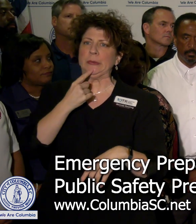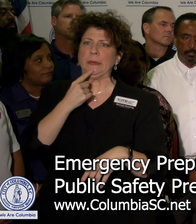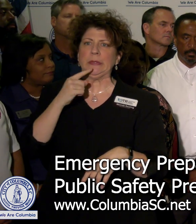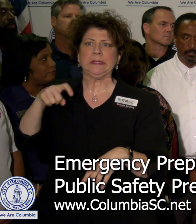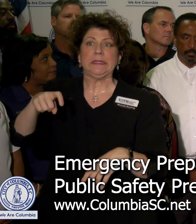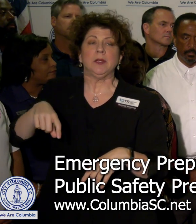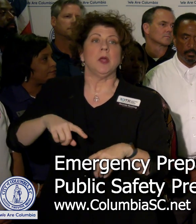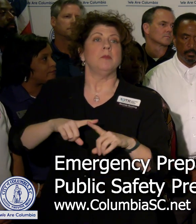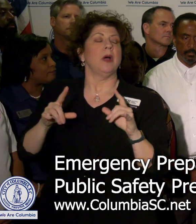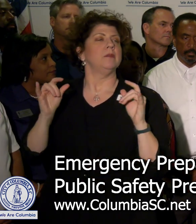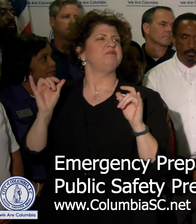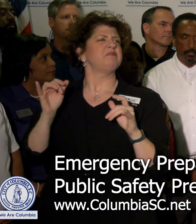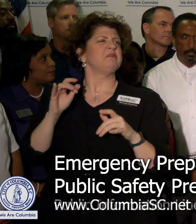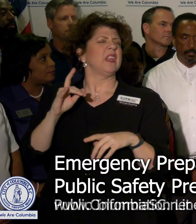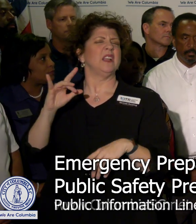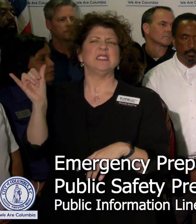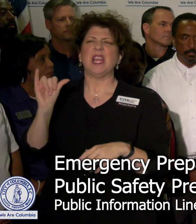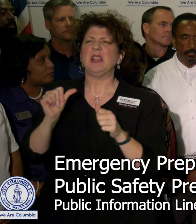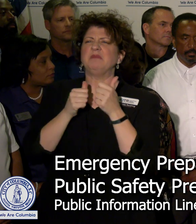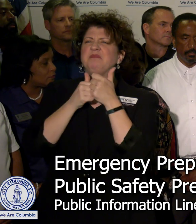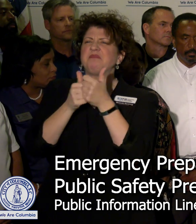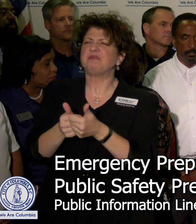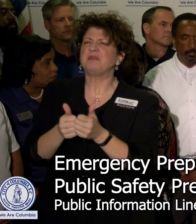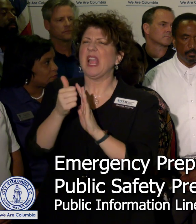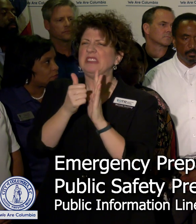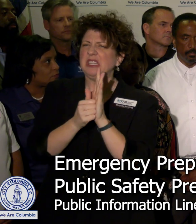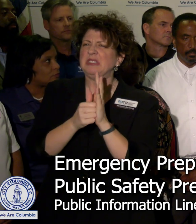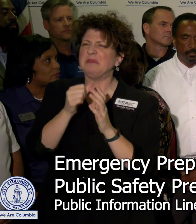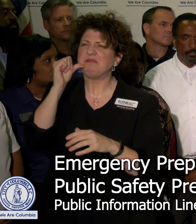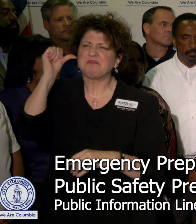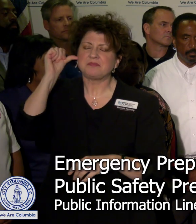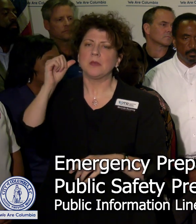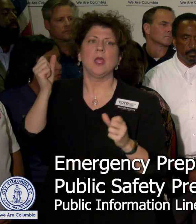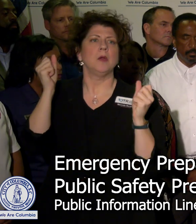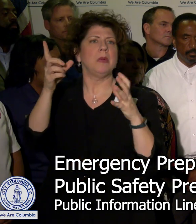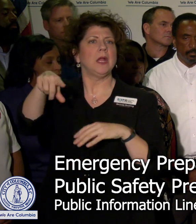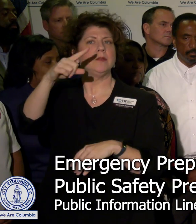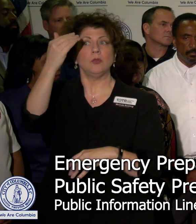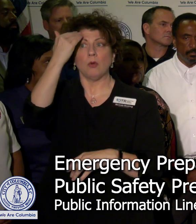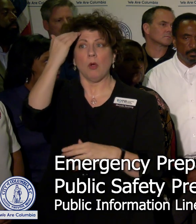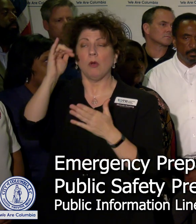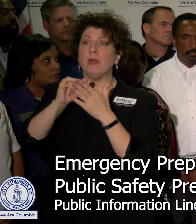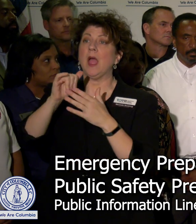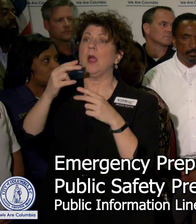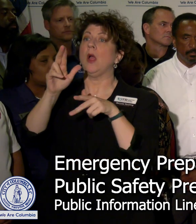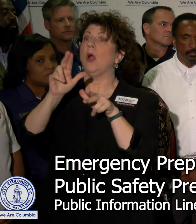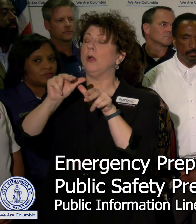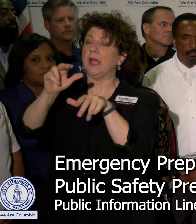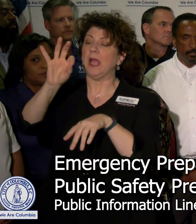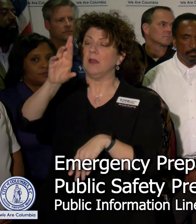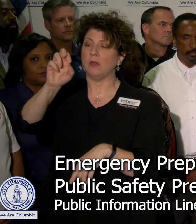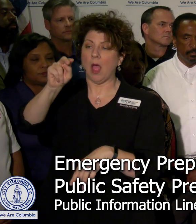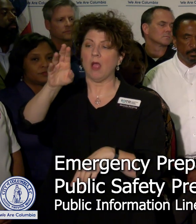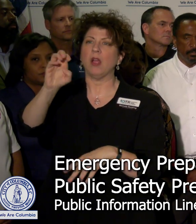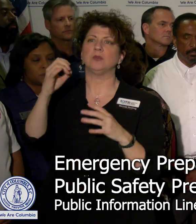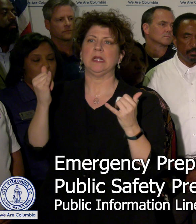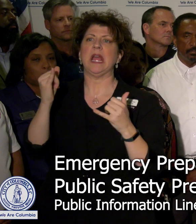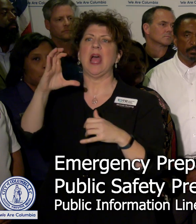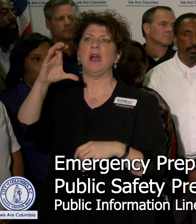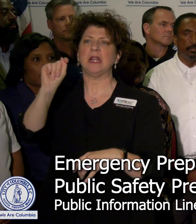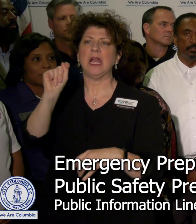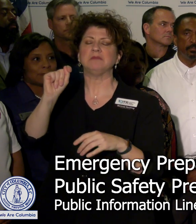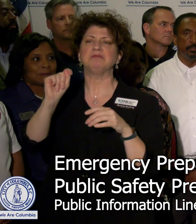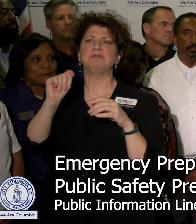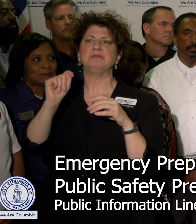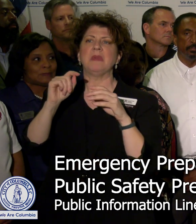We're going to follow the same protocol as yesterday. Many of you know that Hurricane Florence is currently a Cat 1 hurricane, still